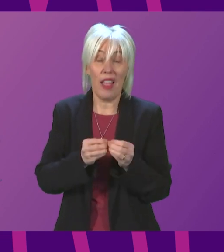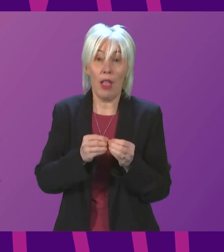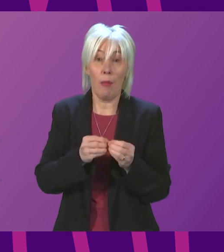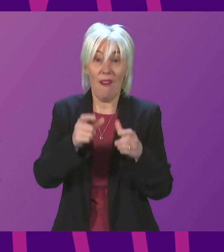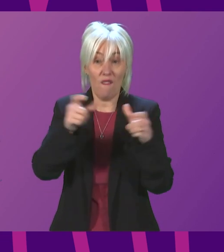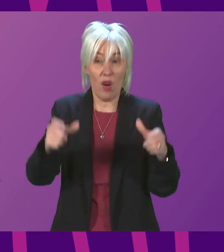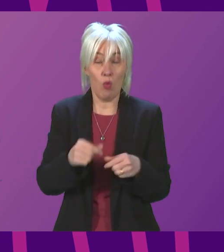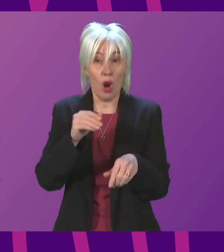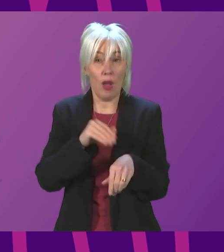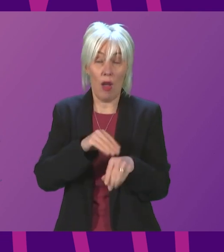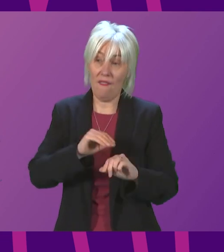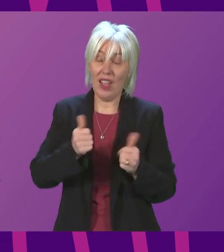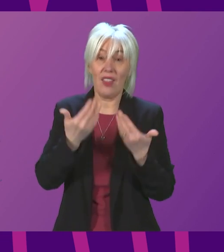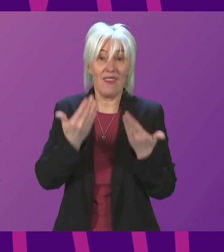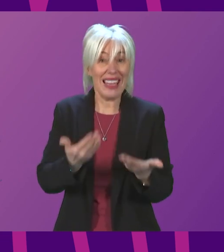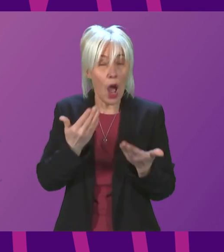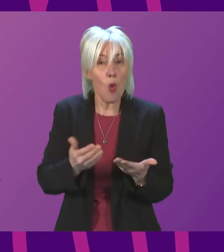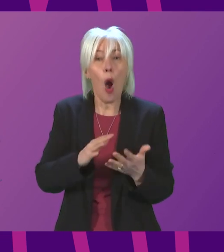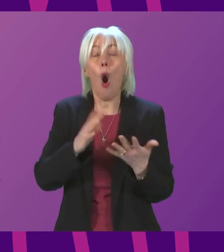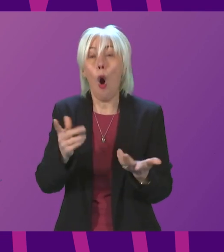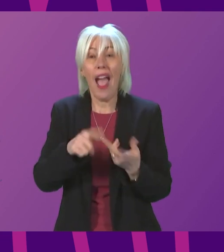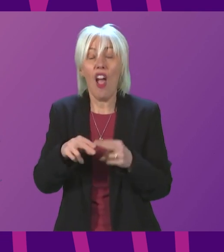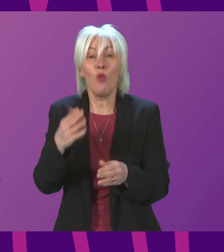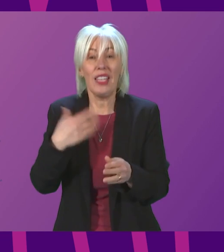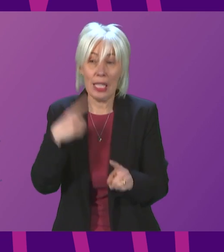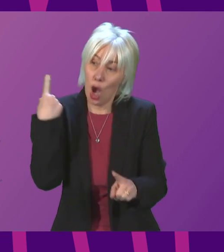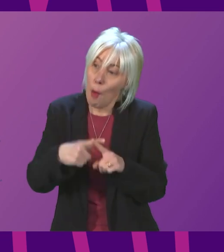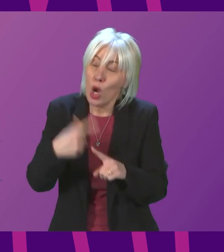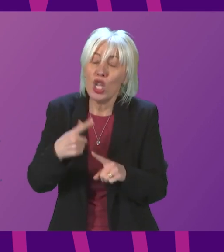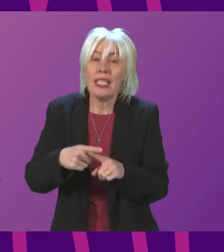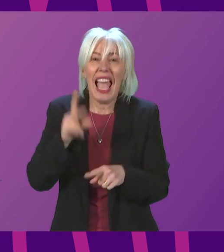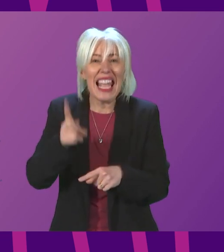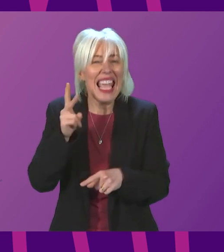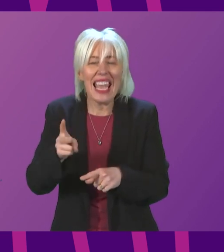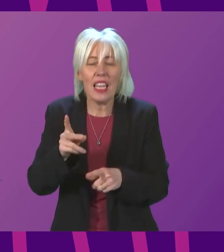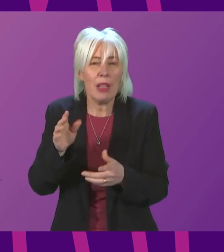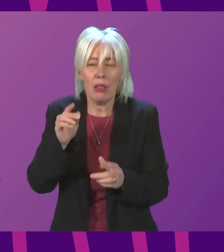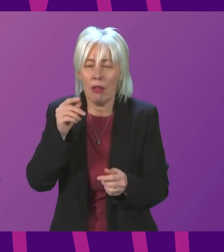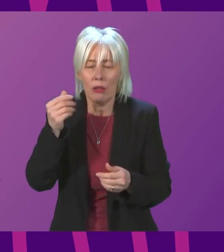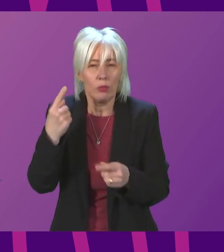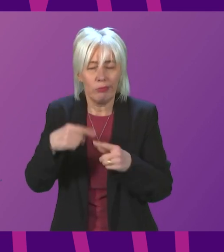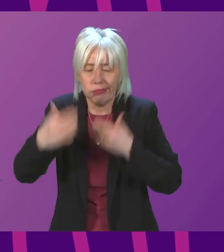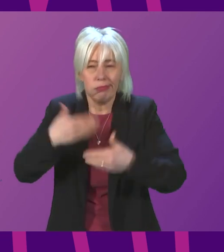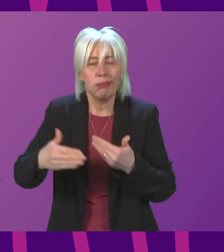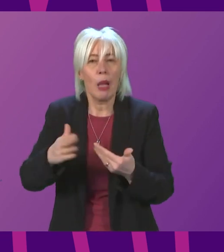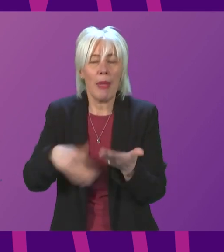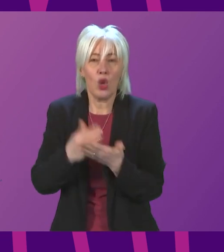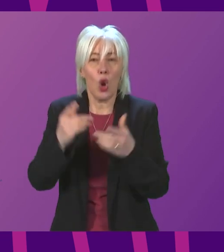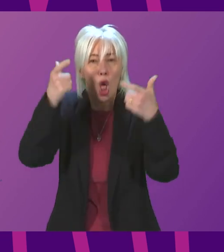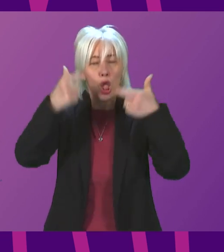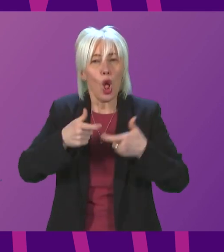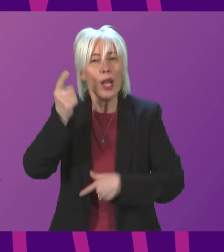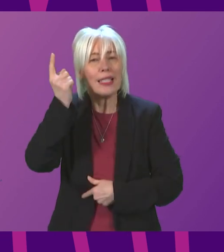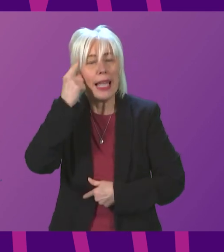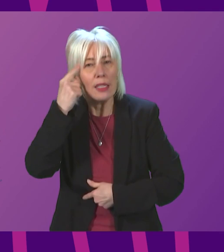powers were to be acquired urgently again in the context of another health emergency this is about making sure our law is sensible and